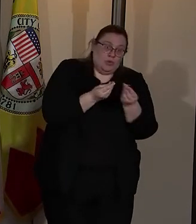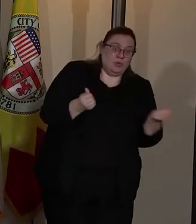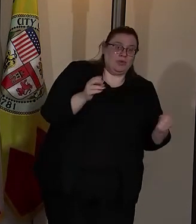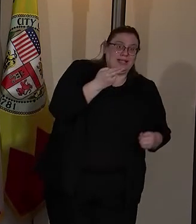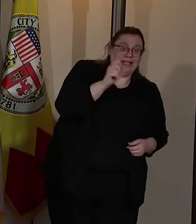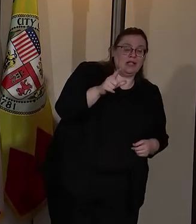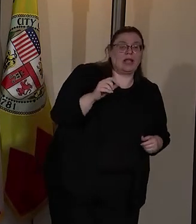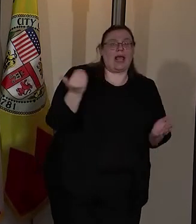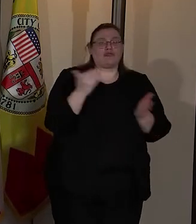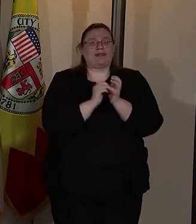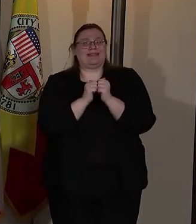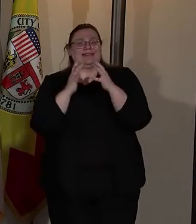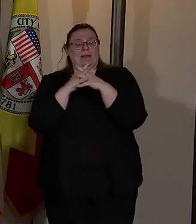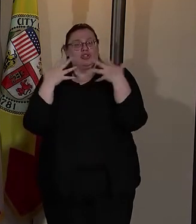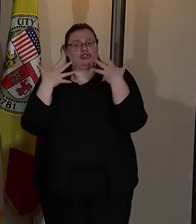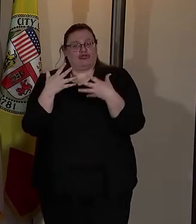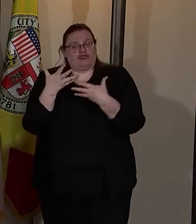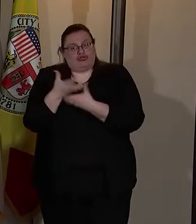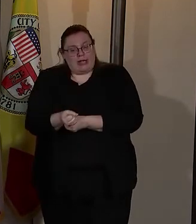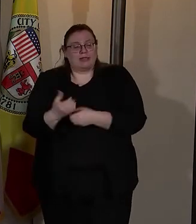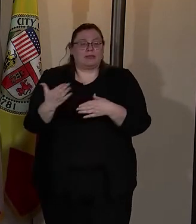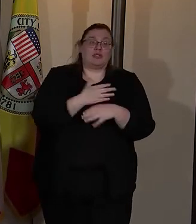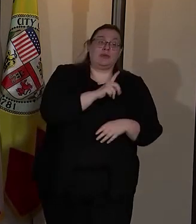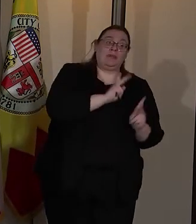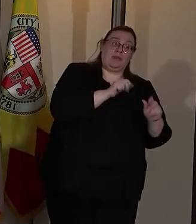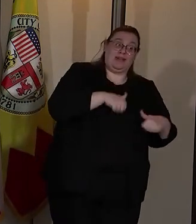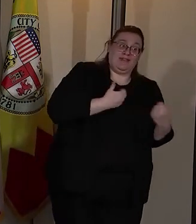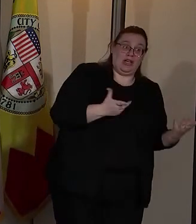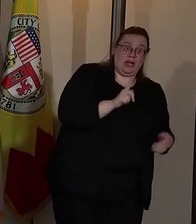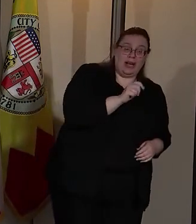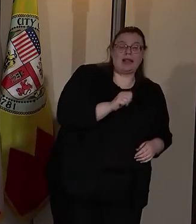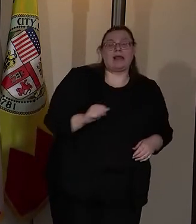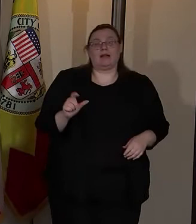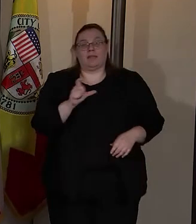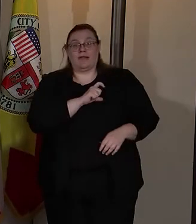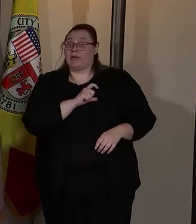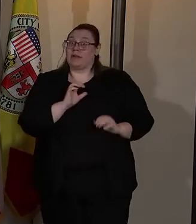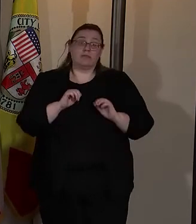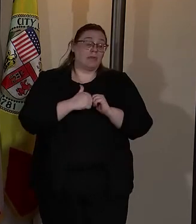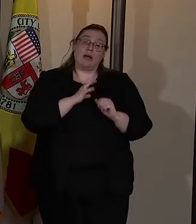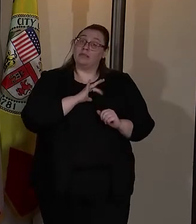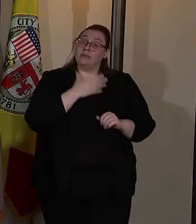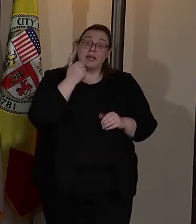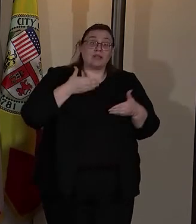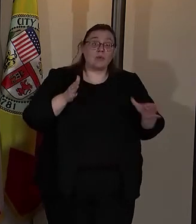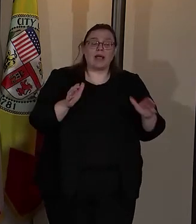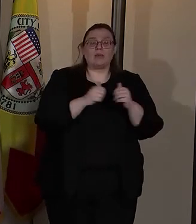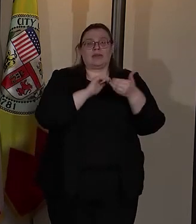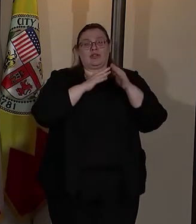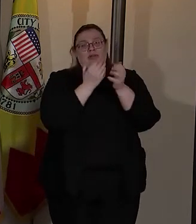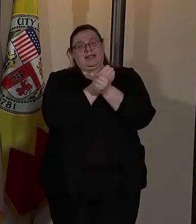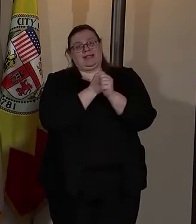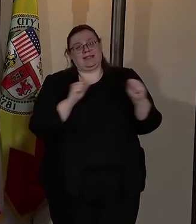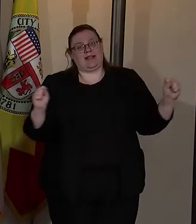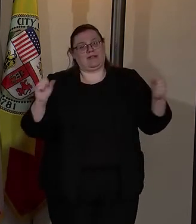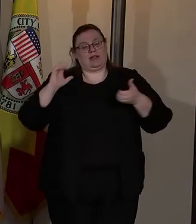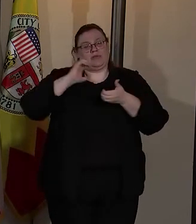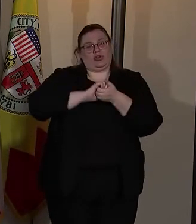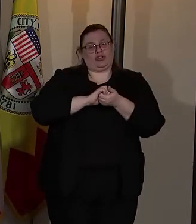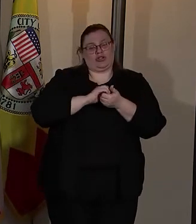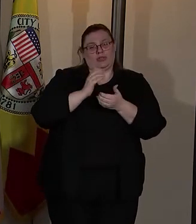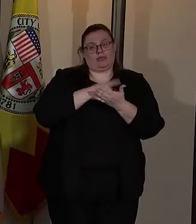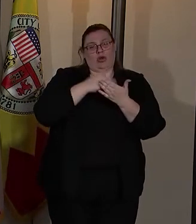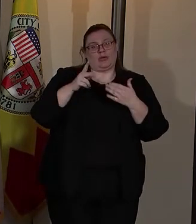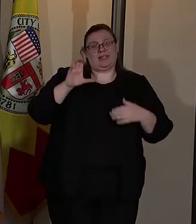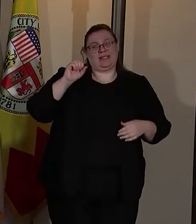-establish trust between Angelenos and the police officers, and a great way to do it is through the Community Safety Partnership Program.